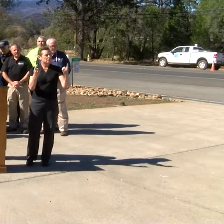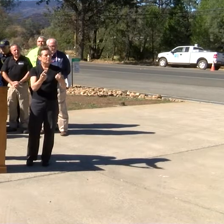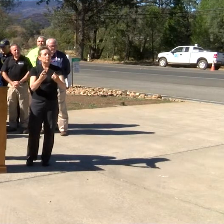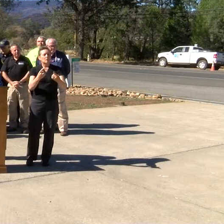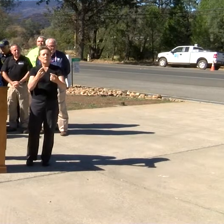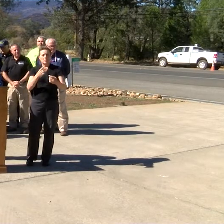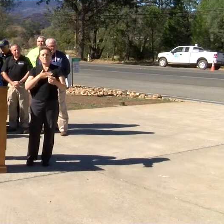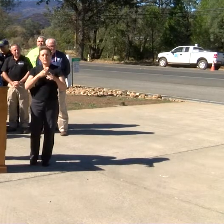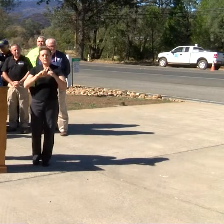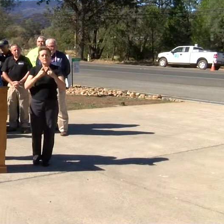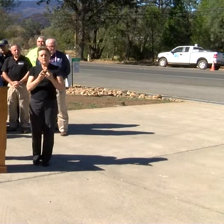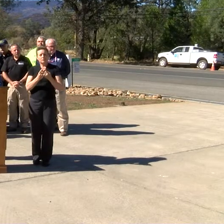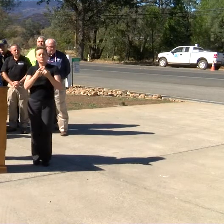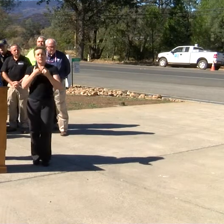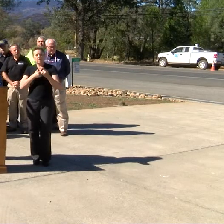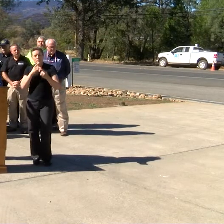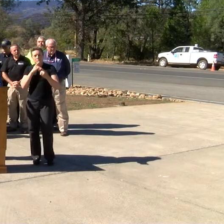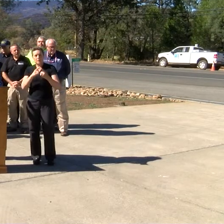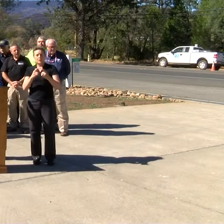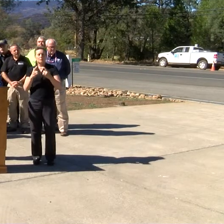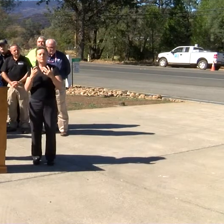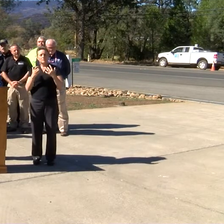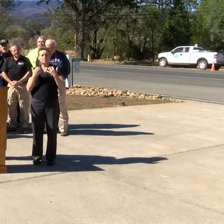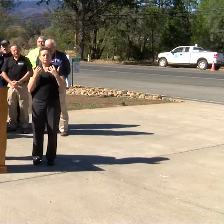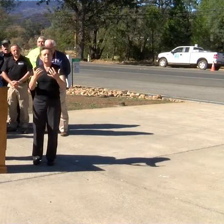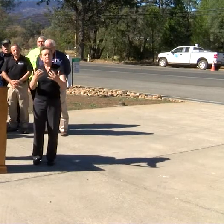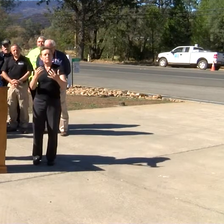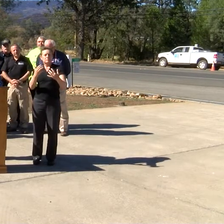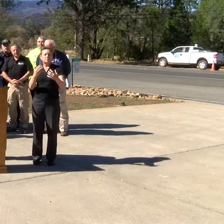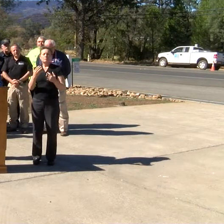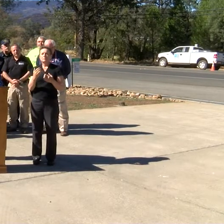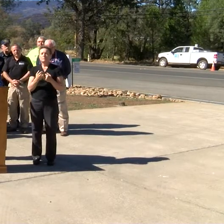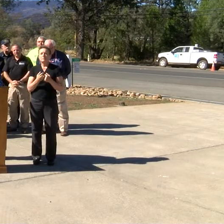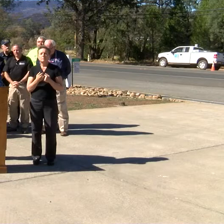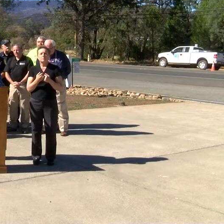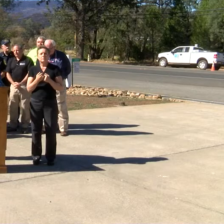has been encapsulated by the Valley Fire incident.